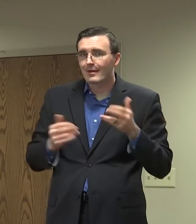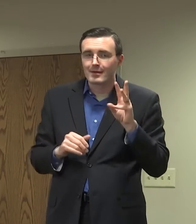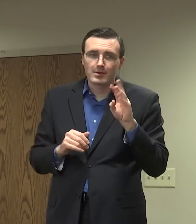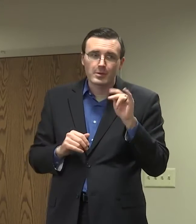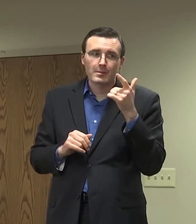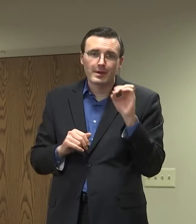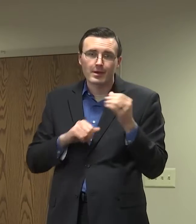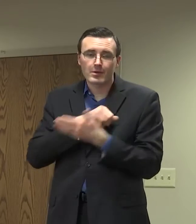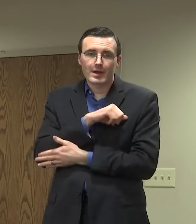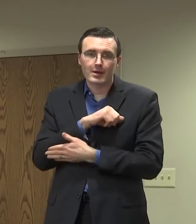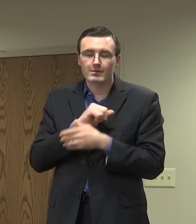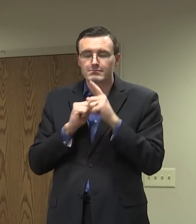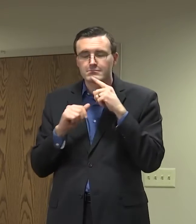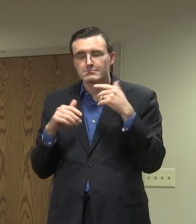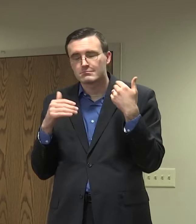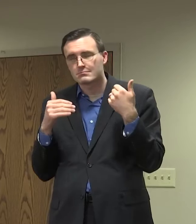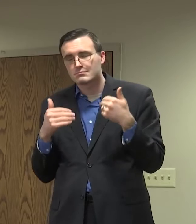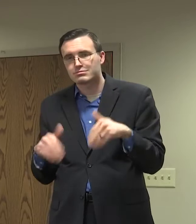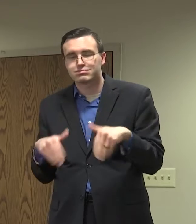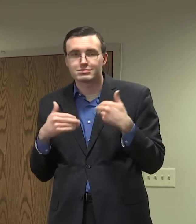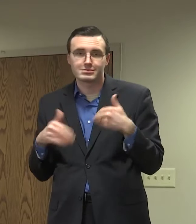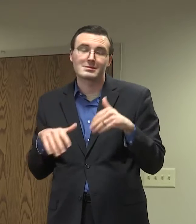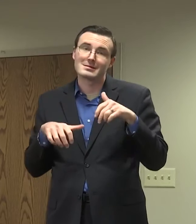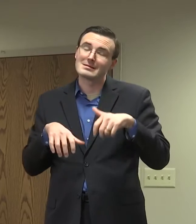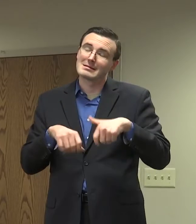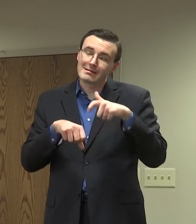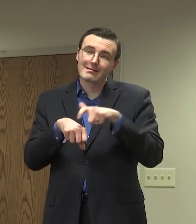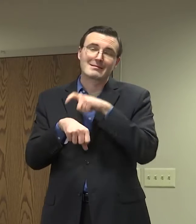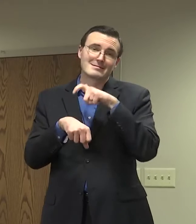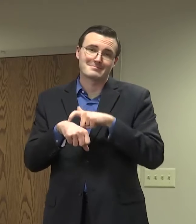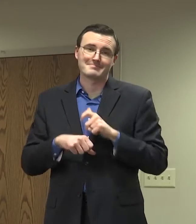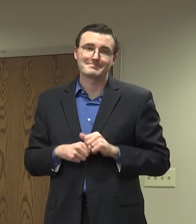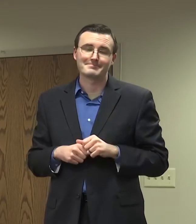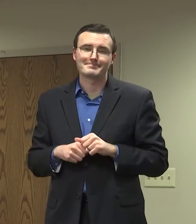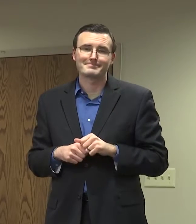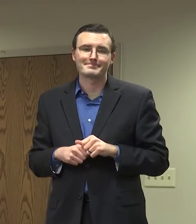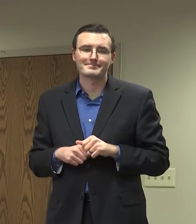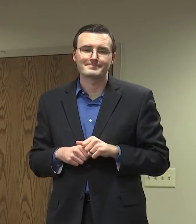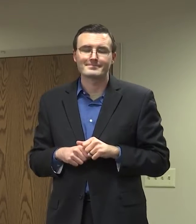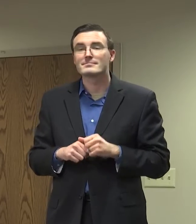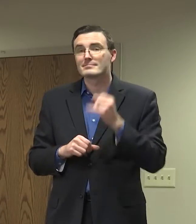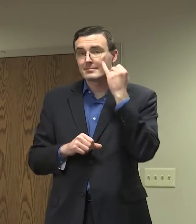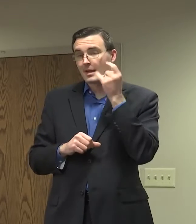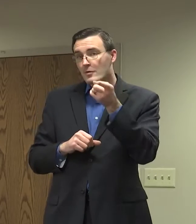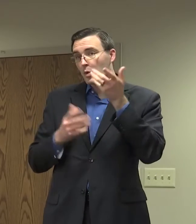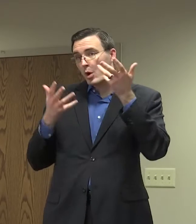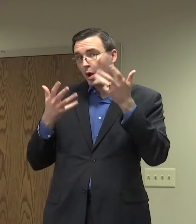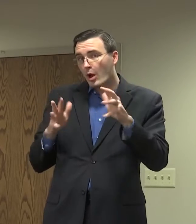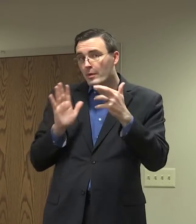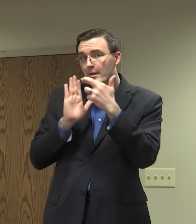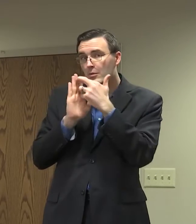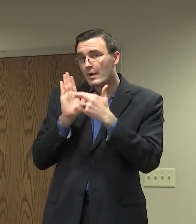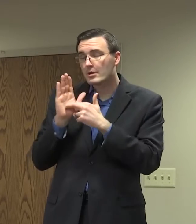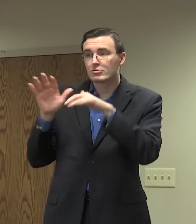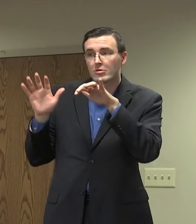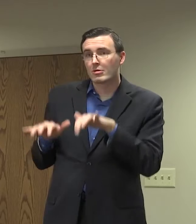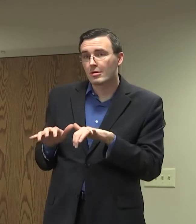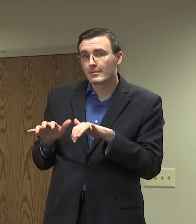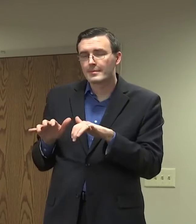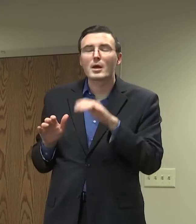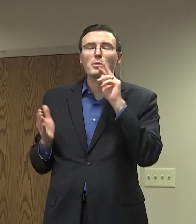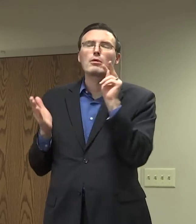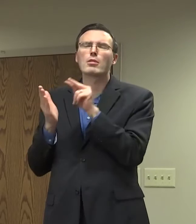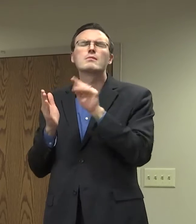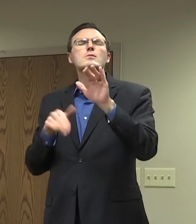So if you have registered on our system, understand that we will be looking at your occupation. We will be